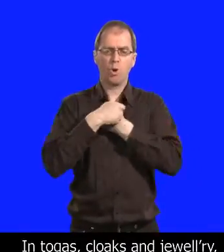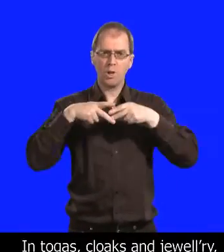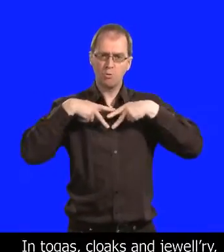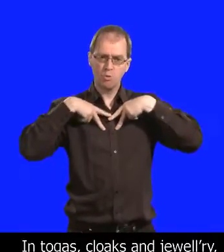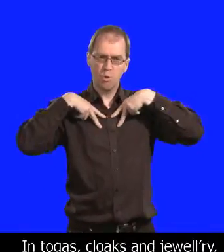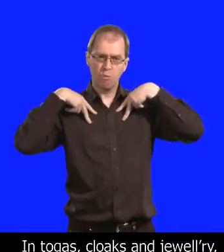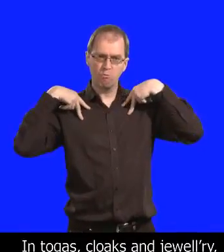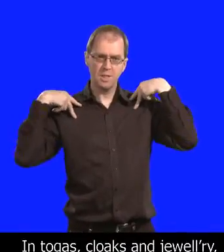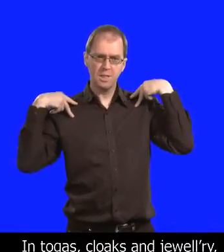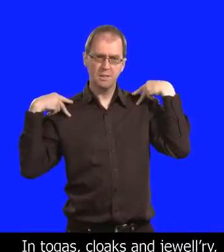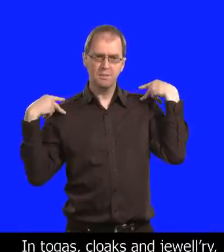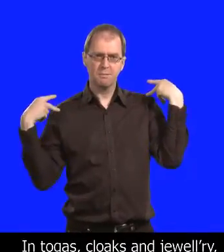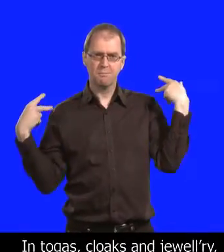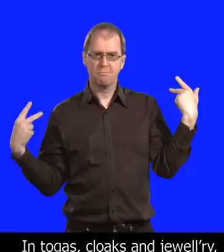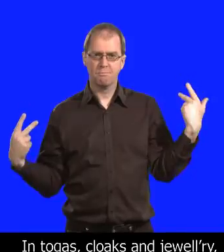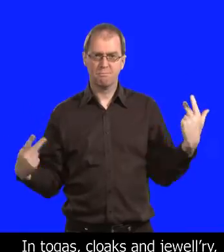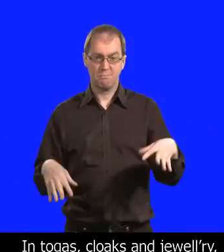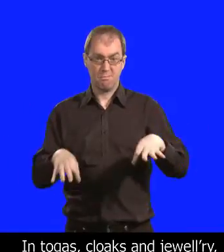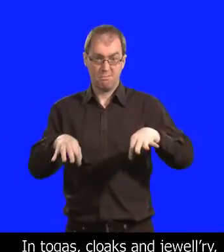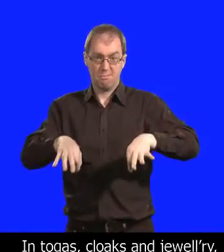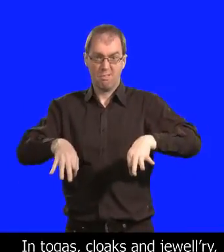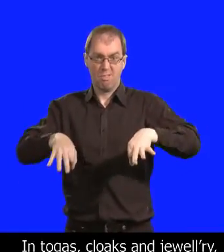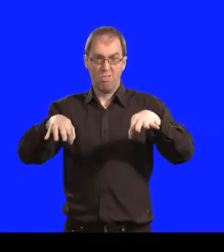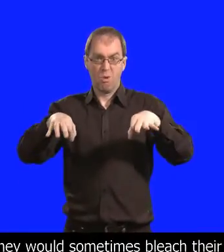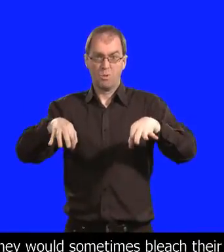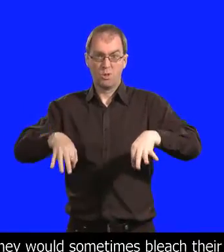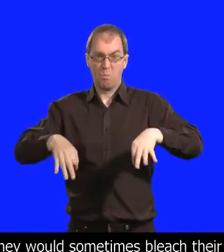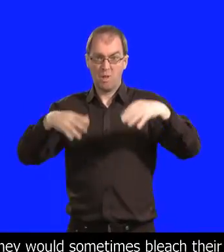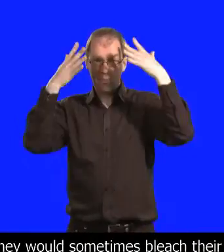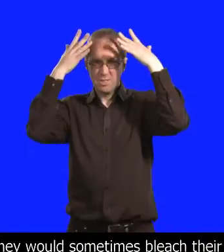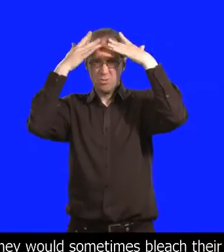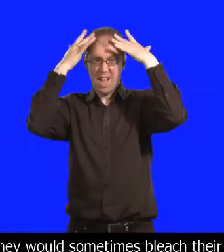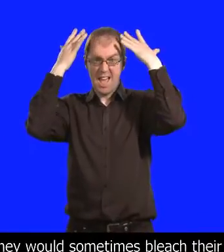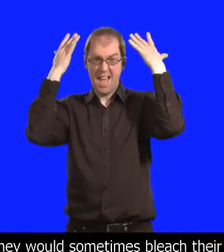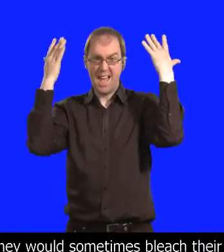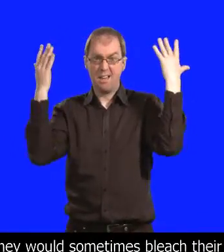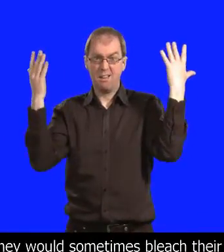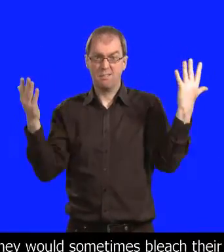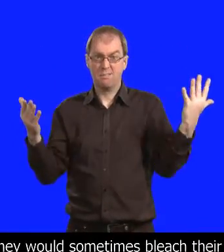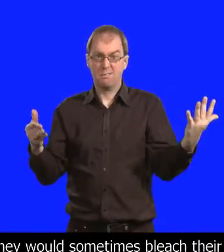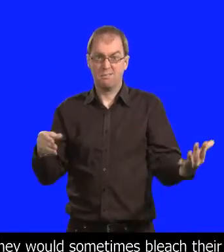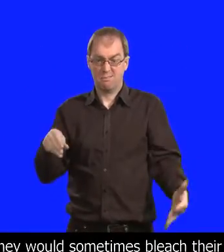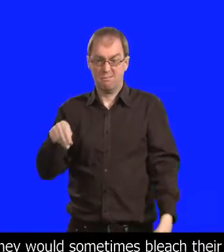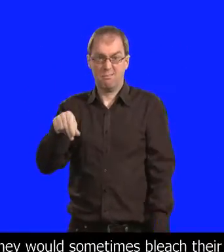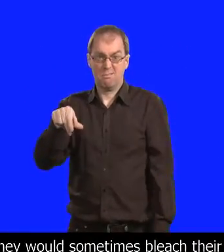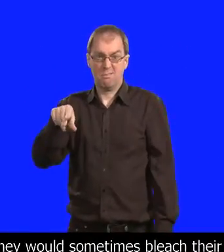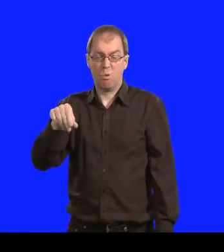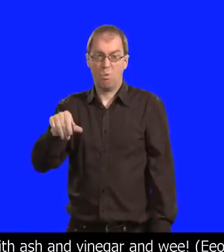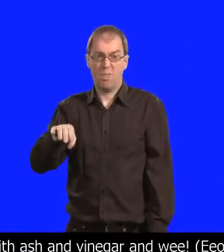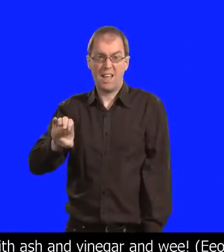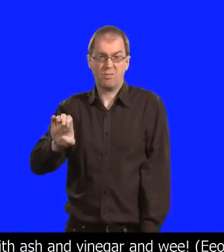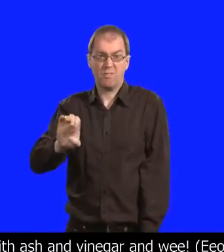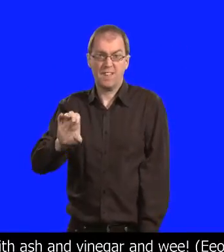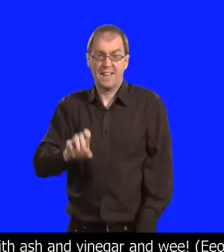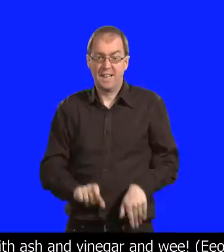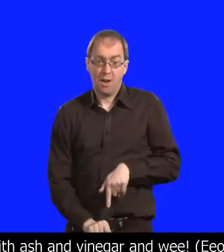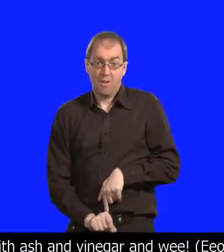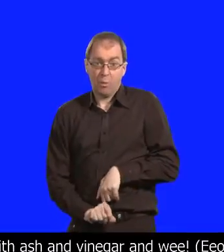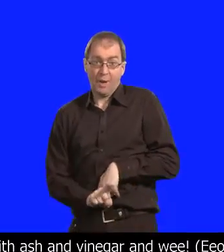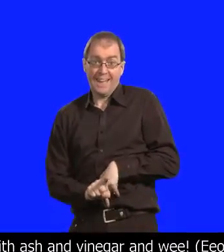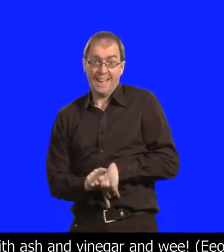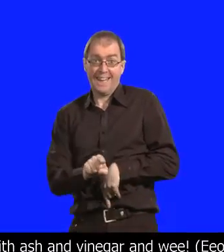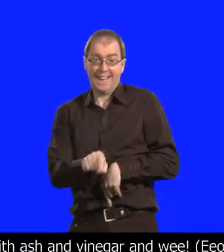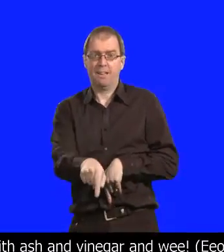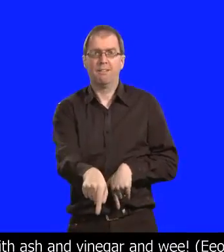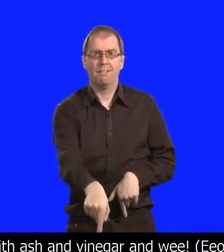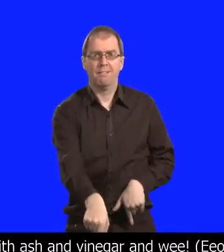in turkish clothes and jewellery They would sometimes fish their hair, with ash and vinegar